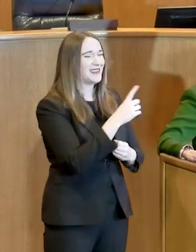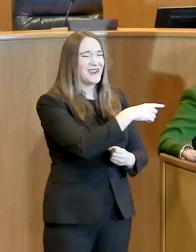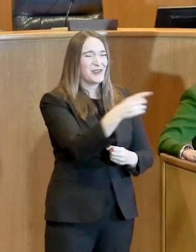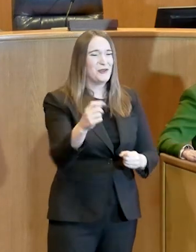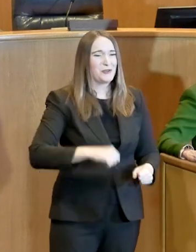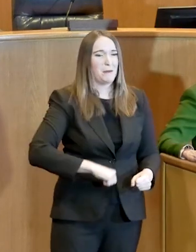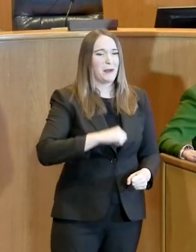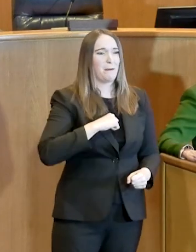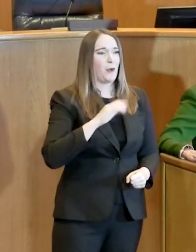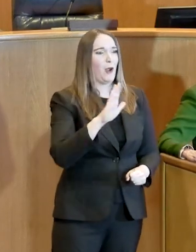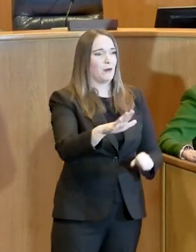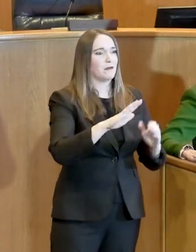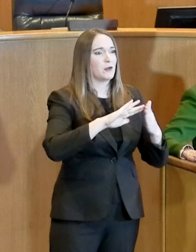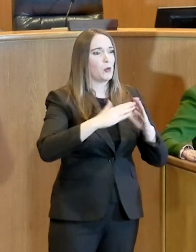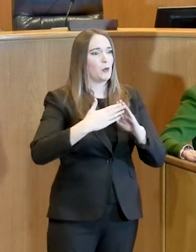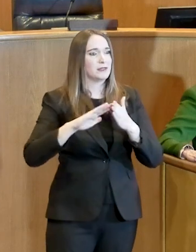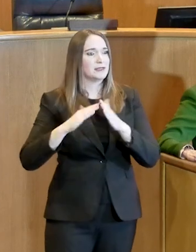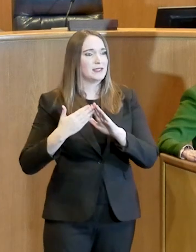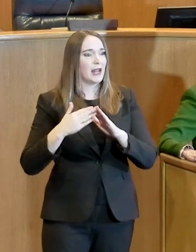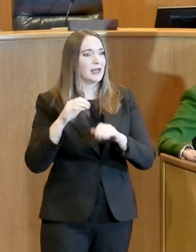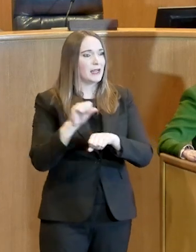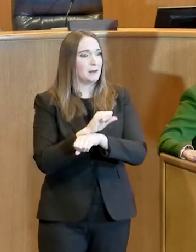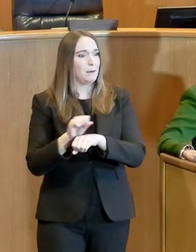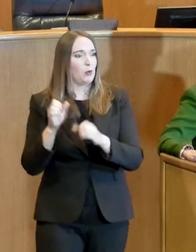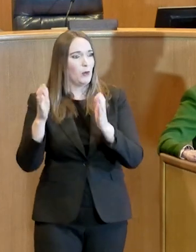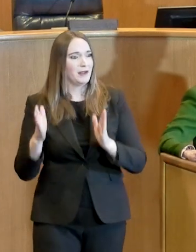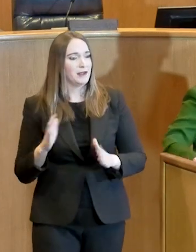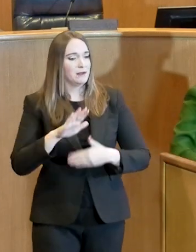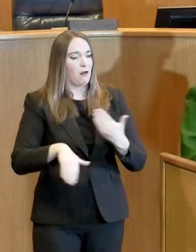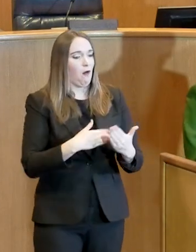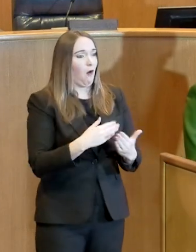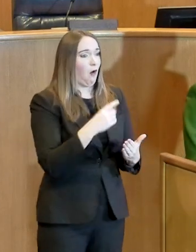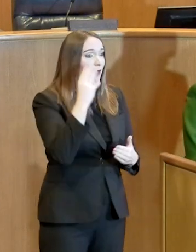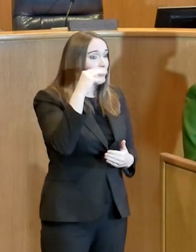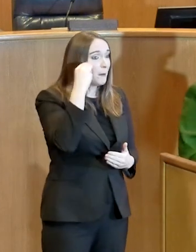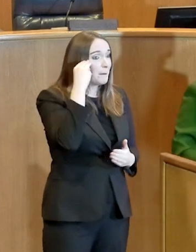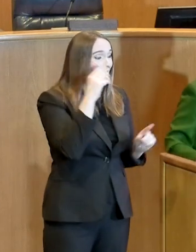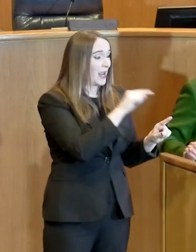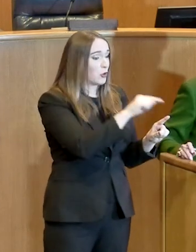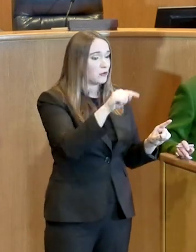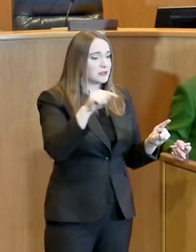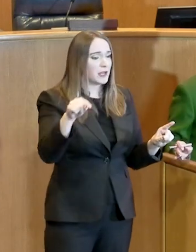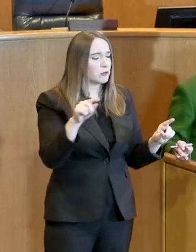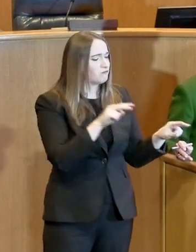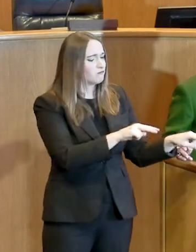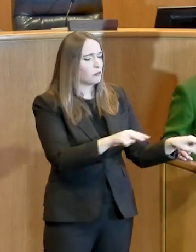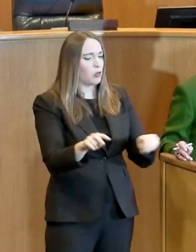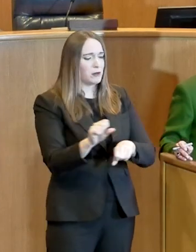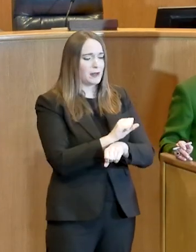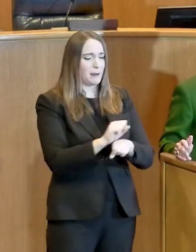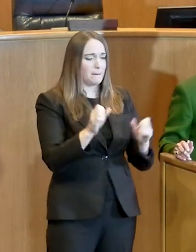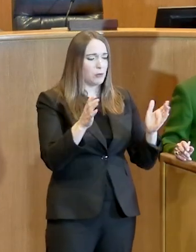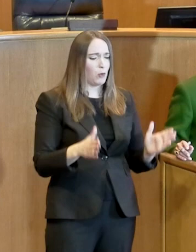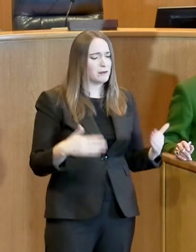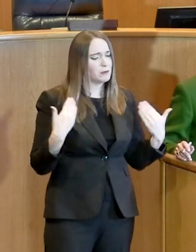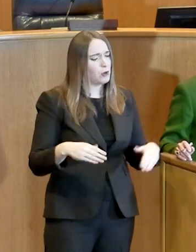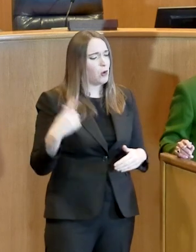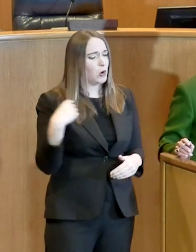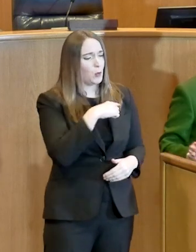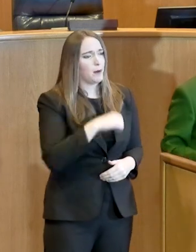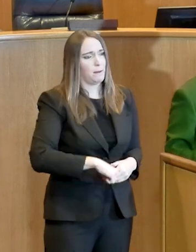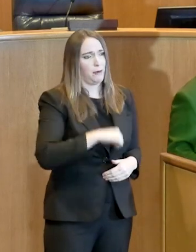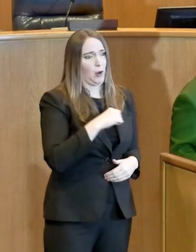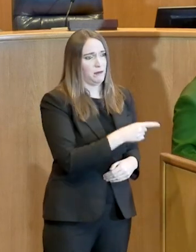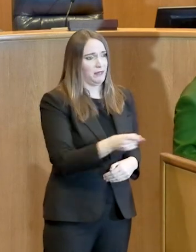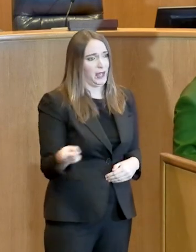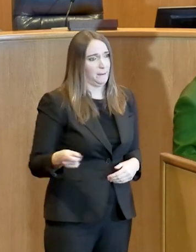city employees, and every other mayor in here I know is proud of their employees. With that said, I'm going to turn it over to Mayor Williams, and